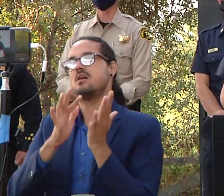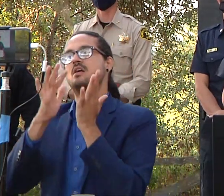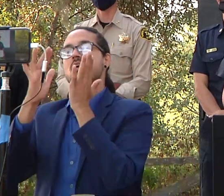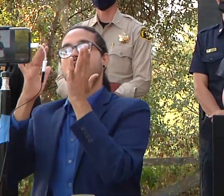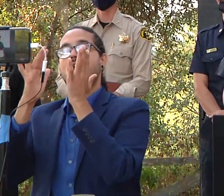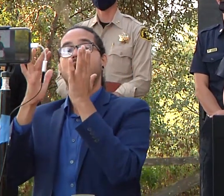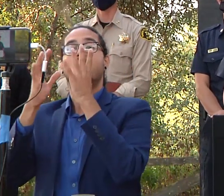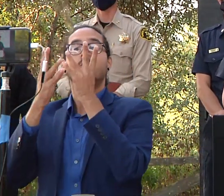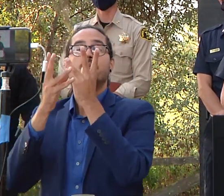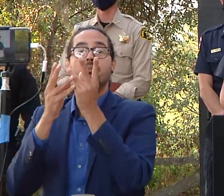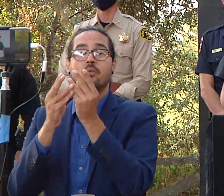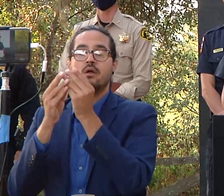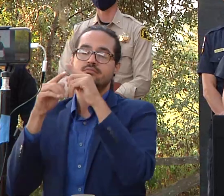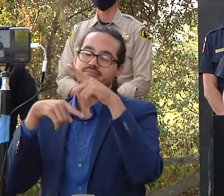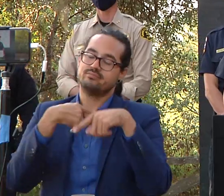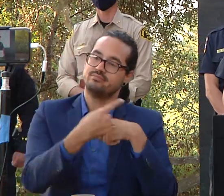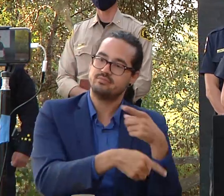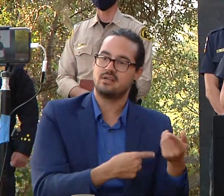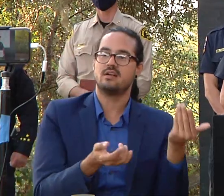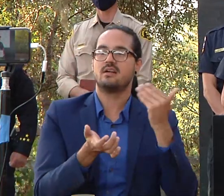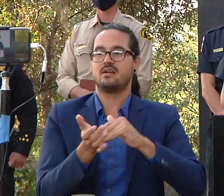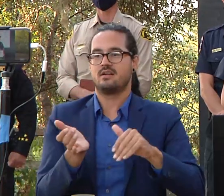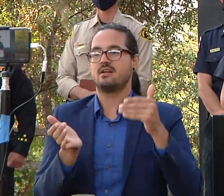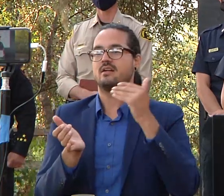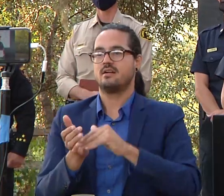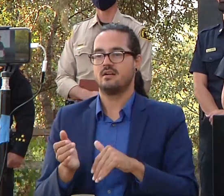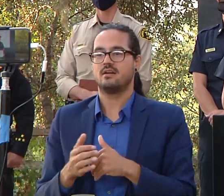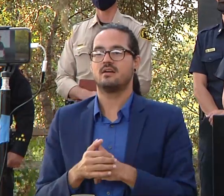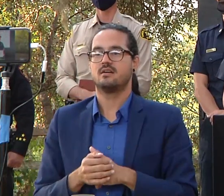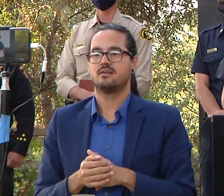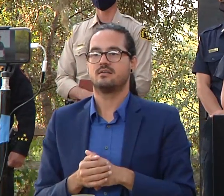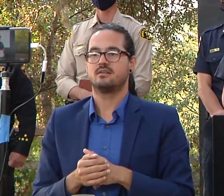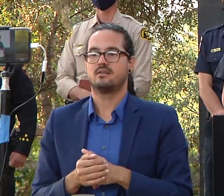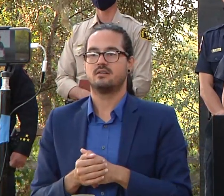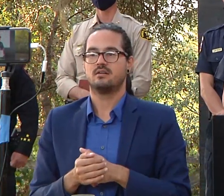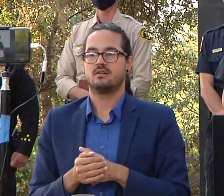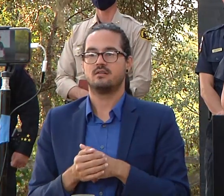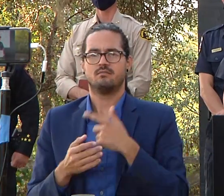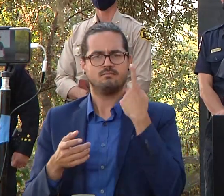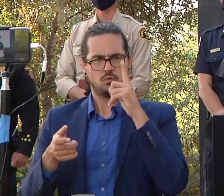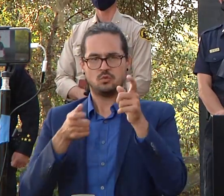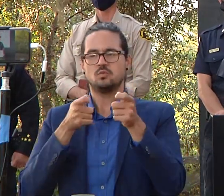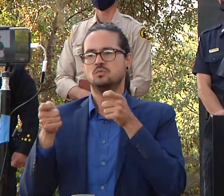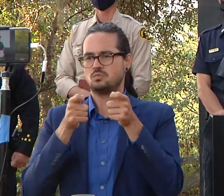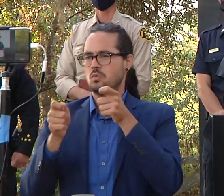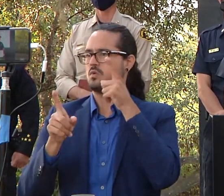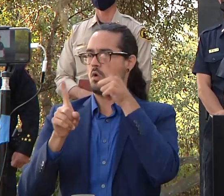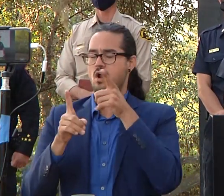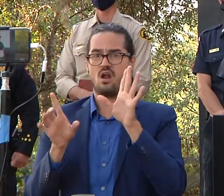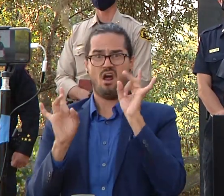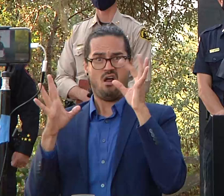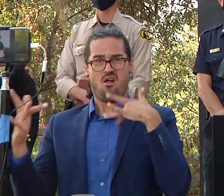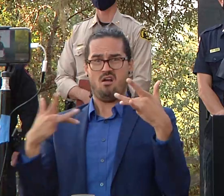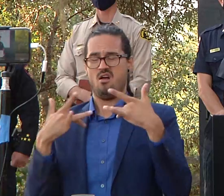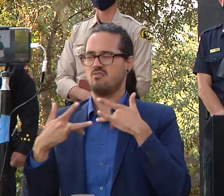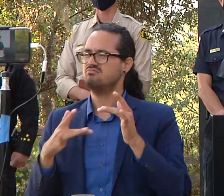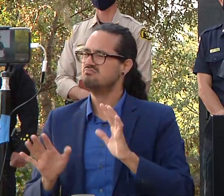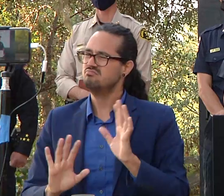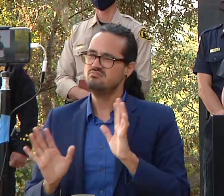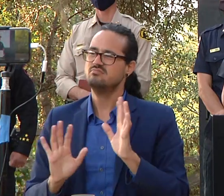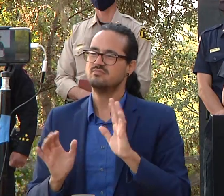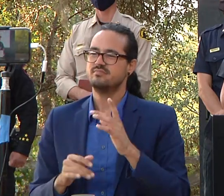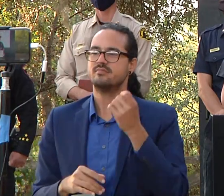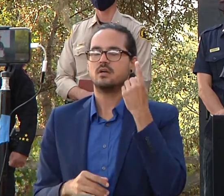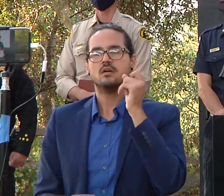for us from a control effort it's not usually a terribly a bad thing but it's more of a nuisance